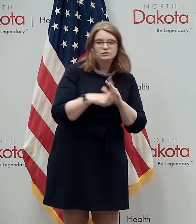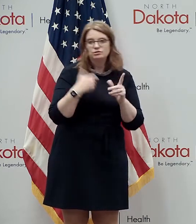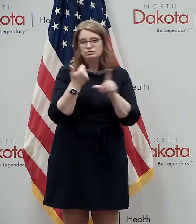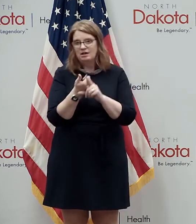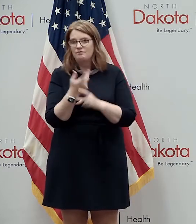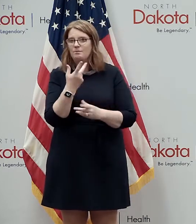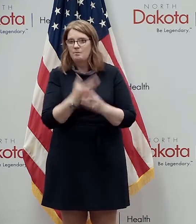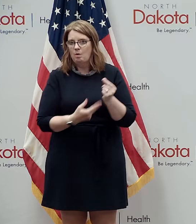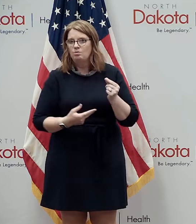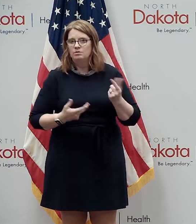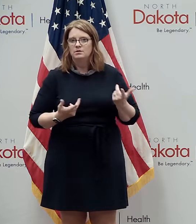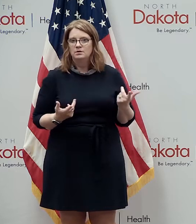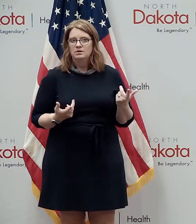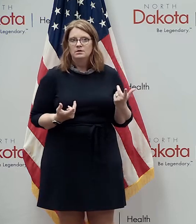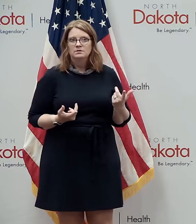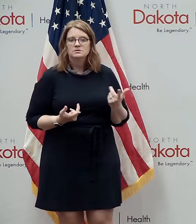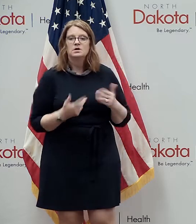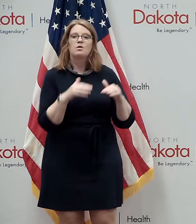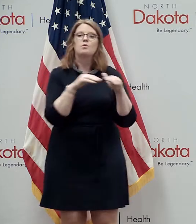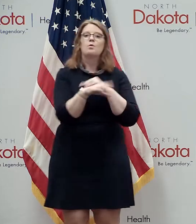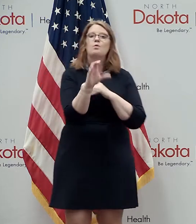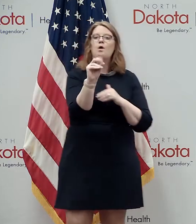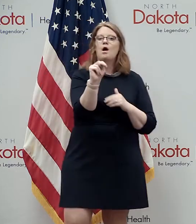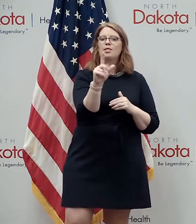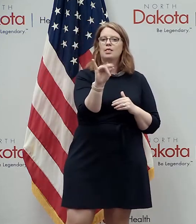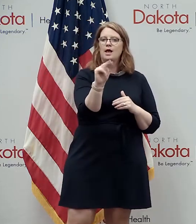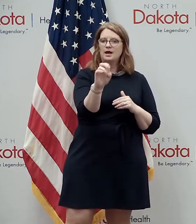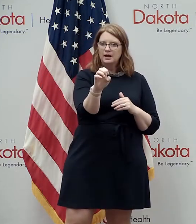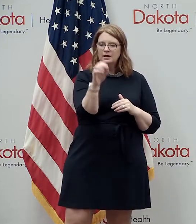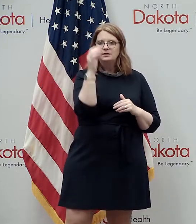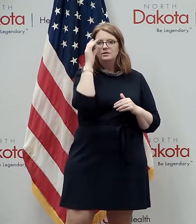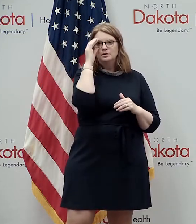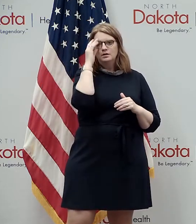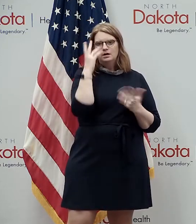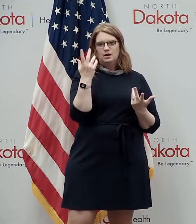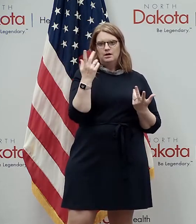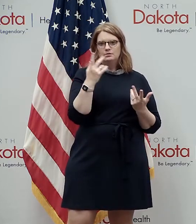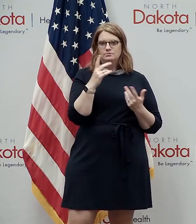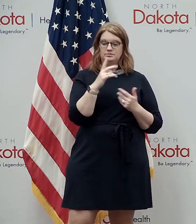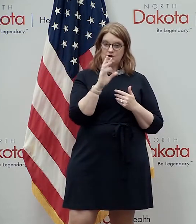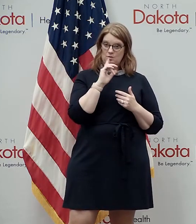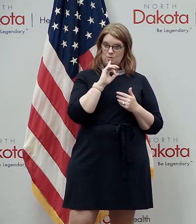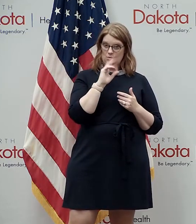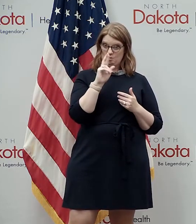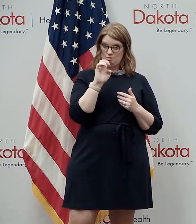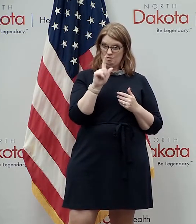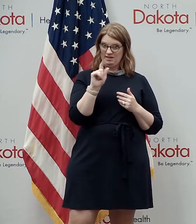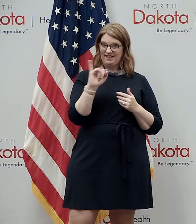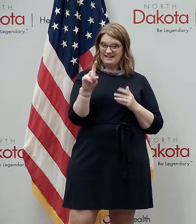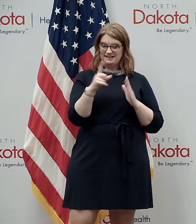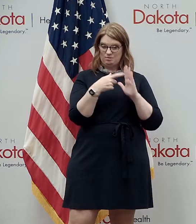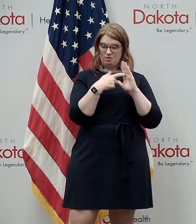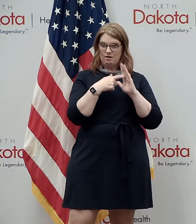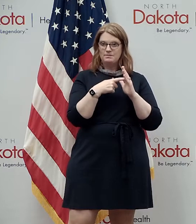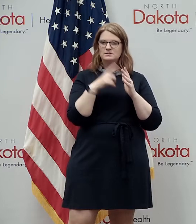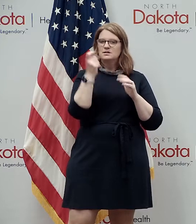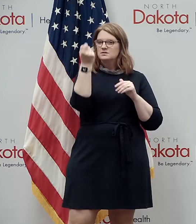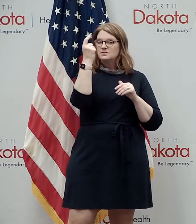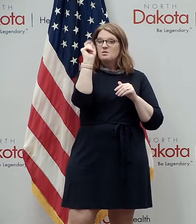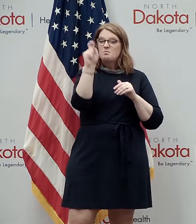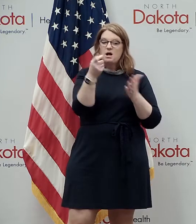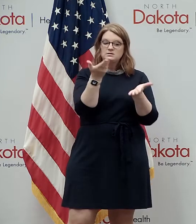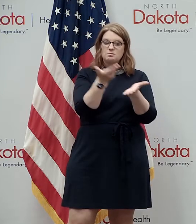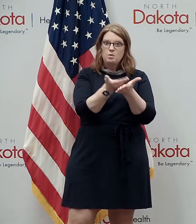and so again go online understand the real id requirements in terms of what documentation you need to